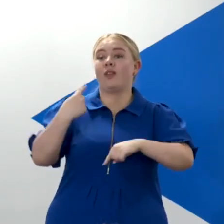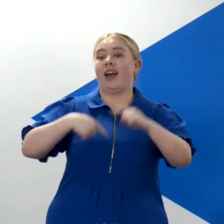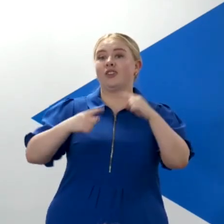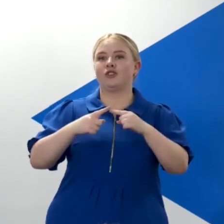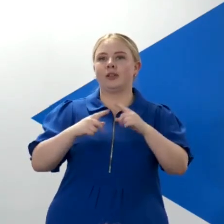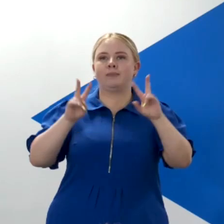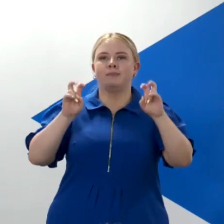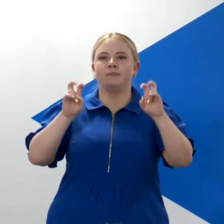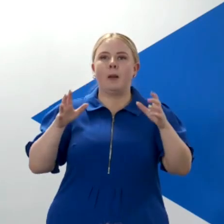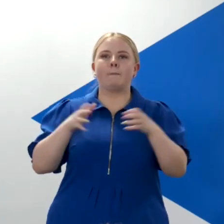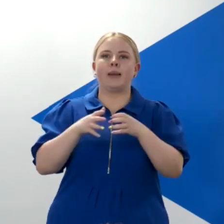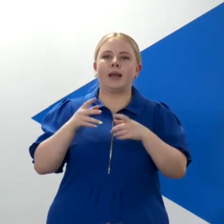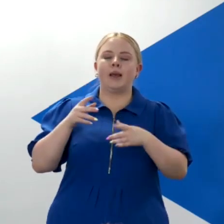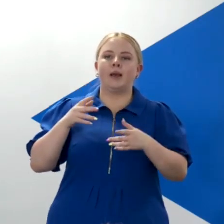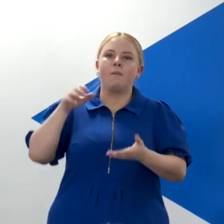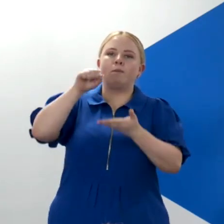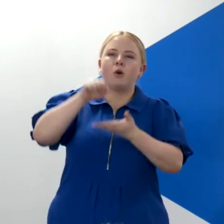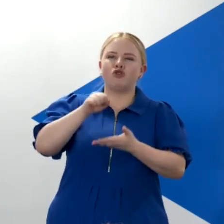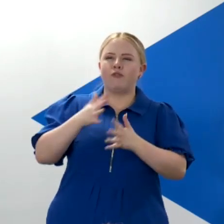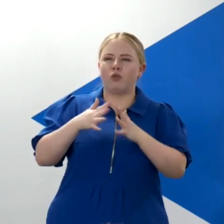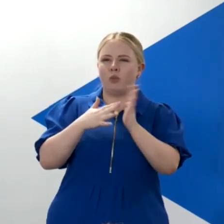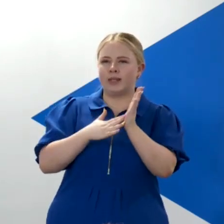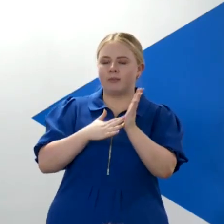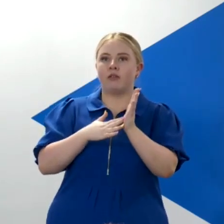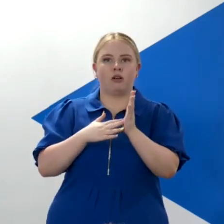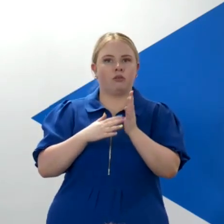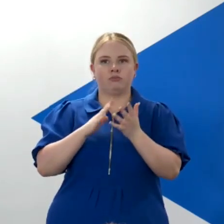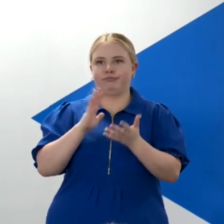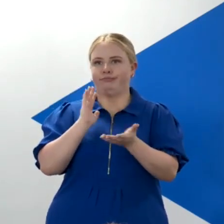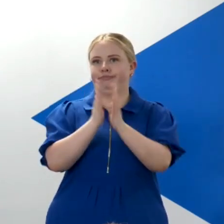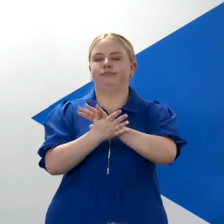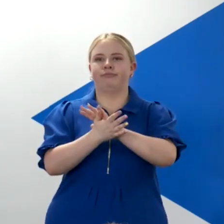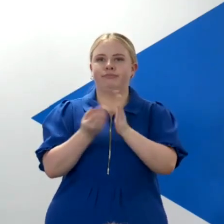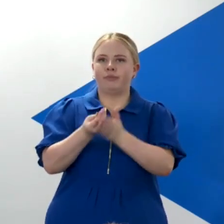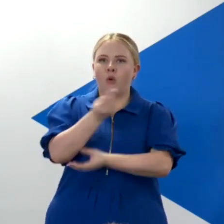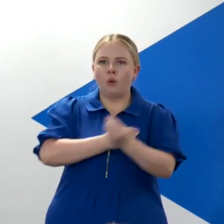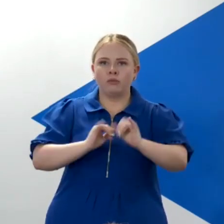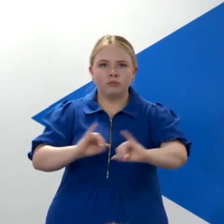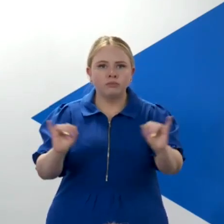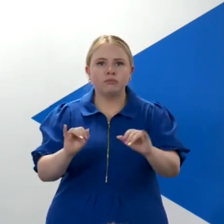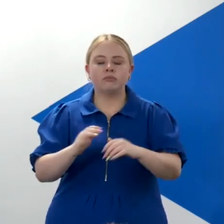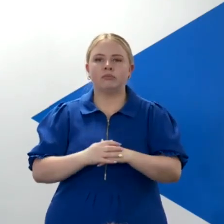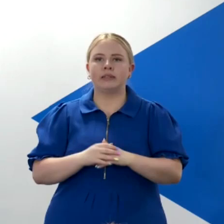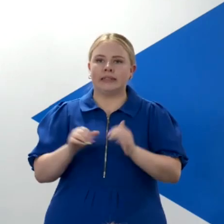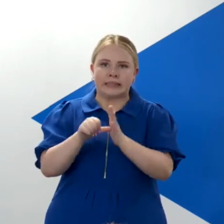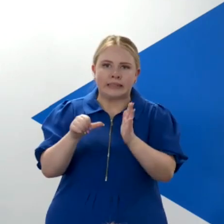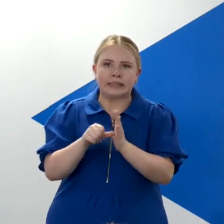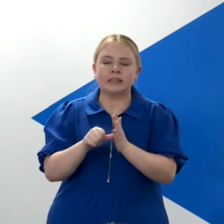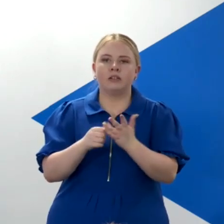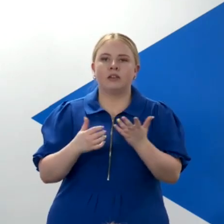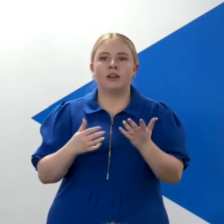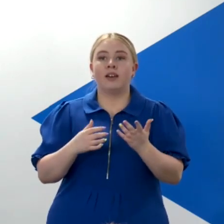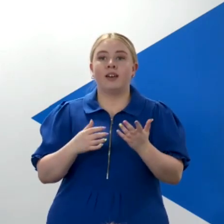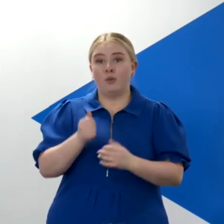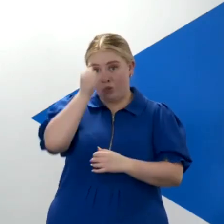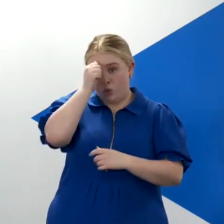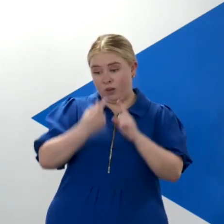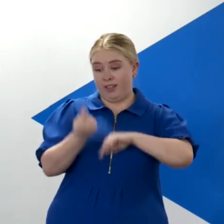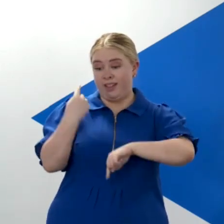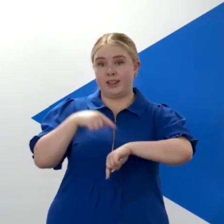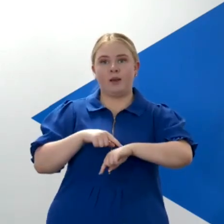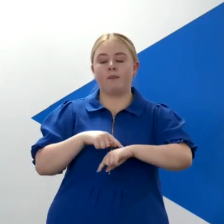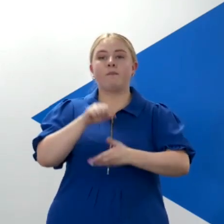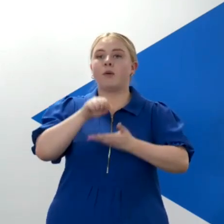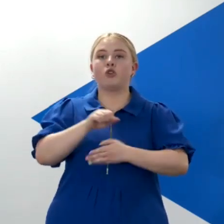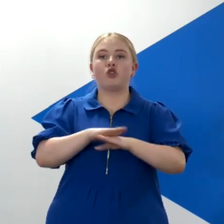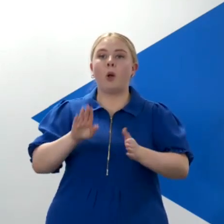that, of course, again, caused economic strife, even though that was not a budget passed by